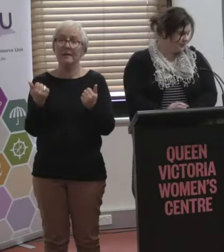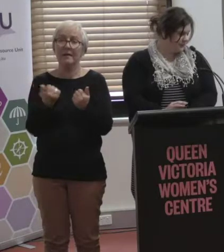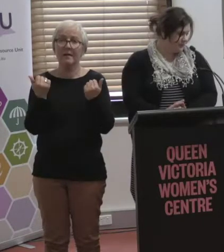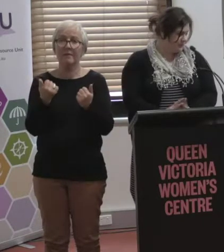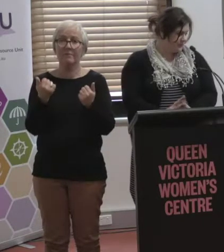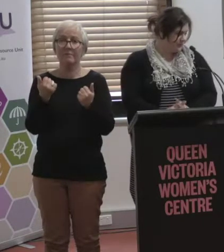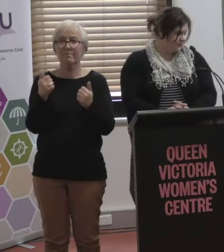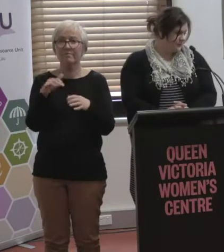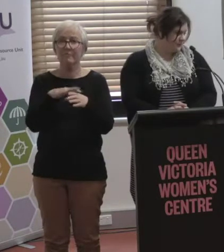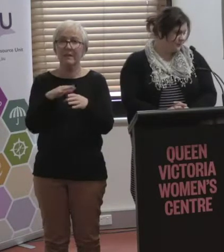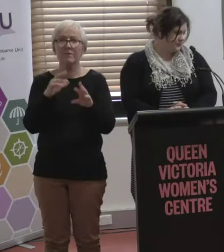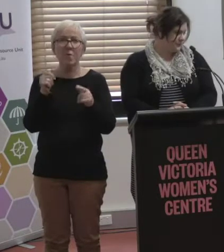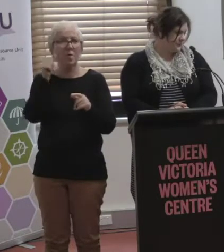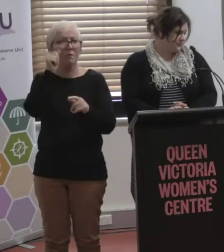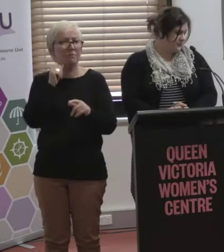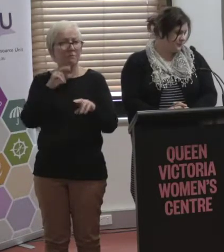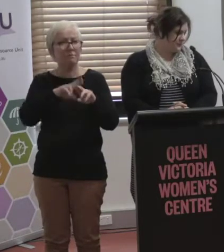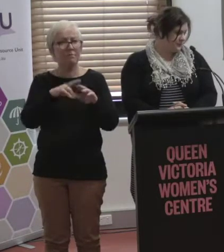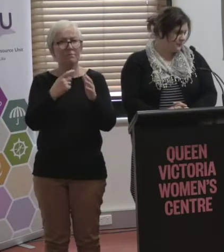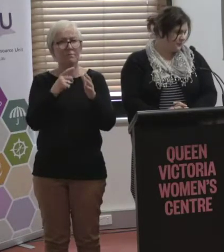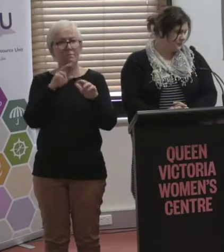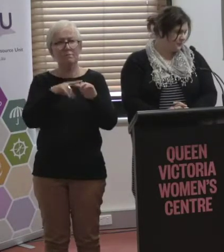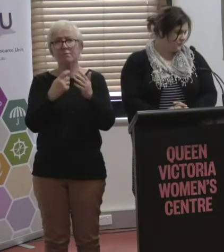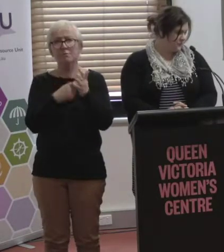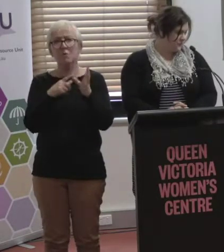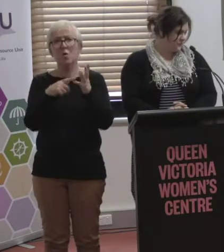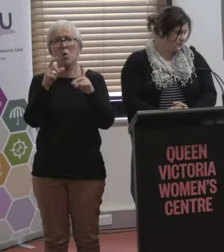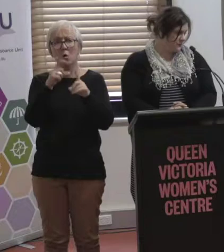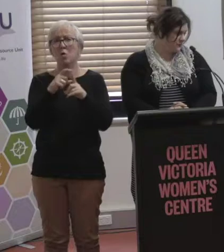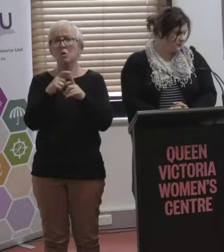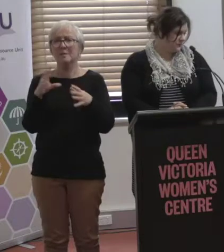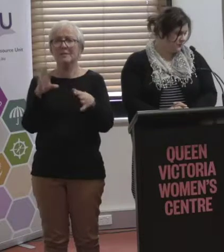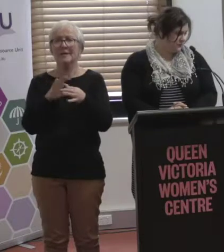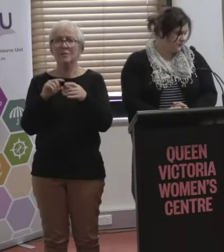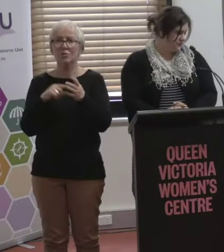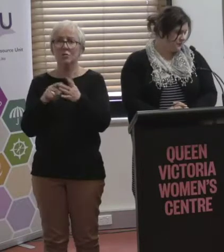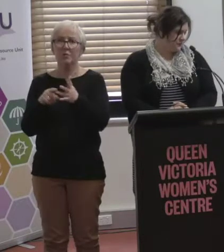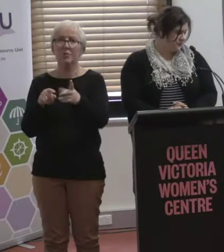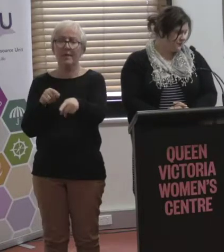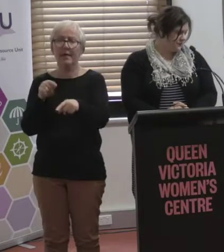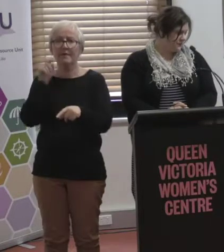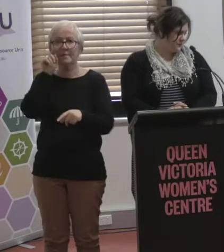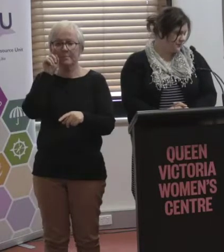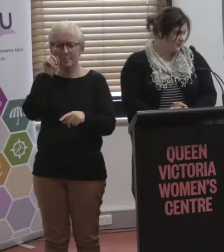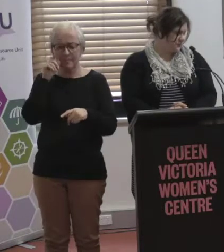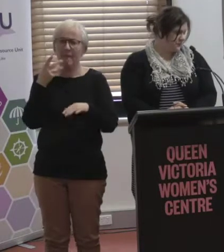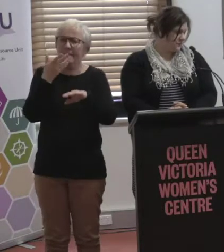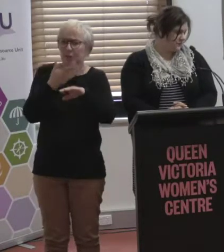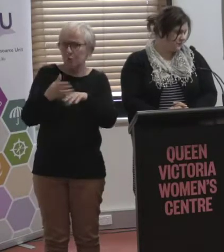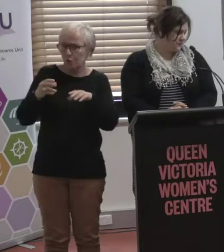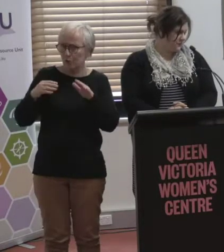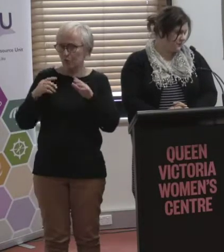that. And along as we're thinking about the new trams and the new stations and the platforms we've spoken about,